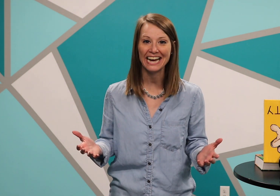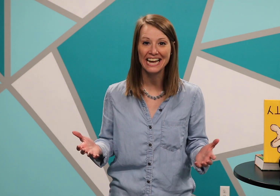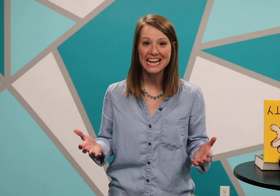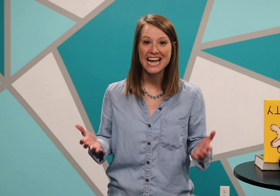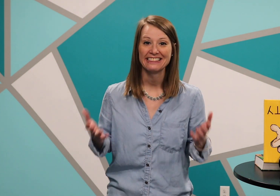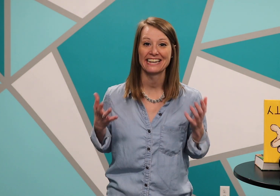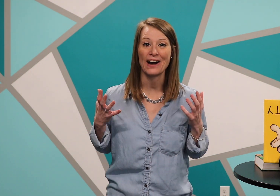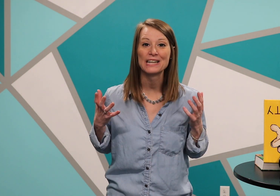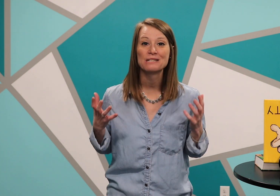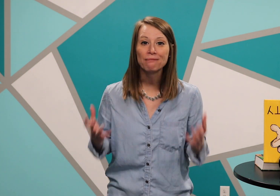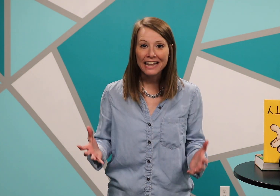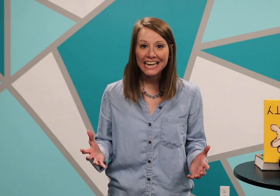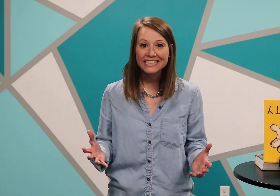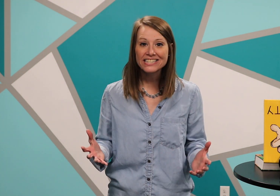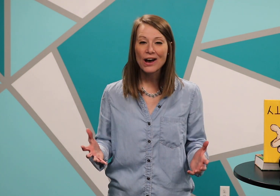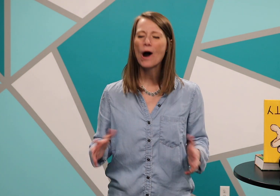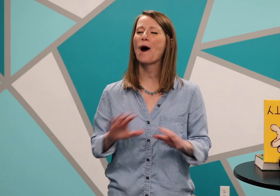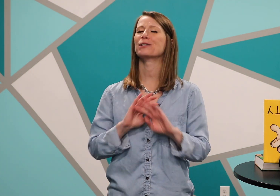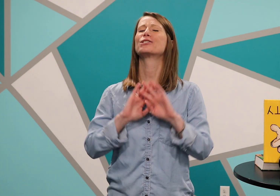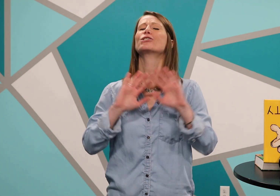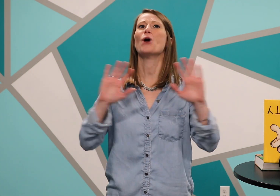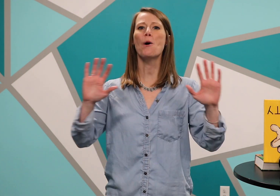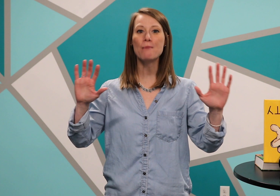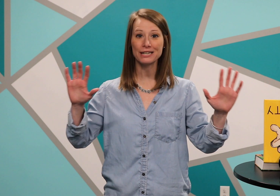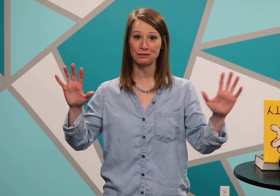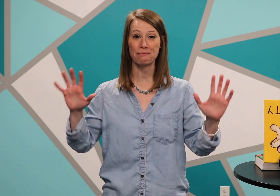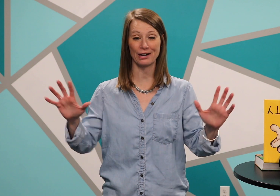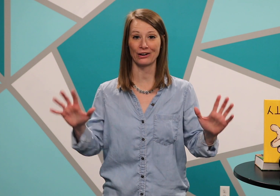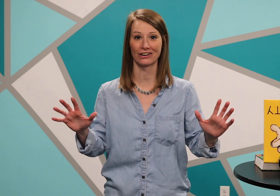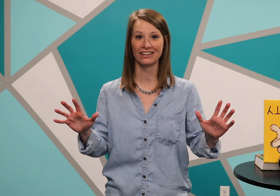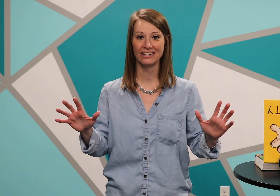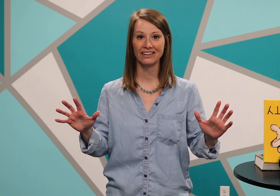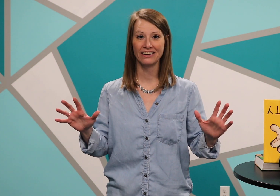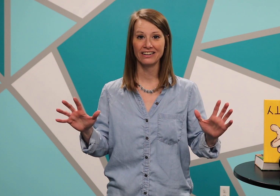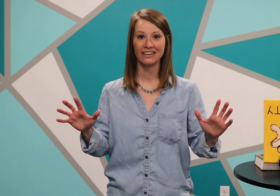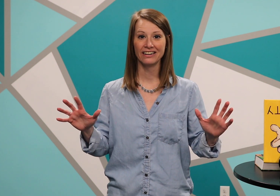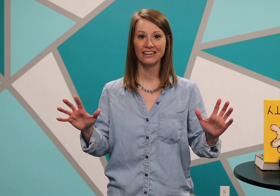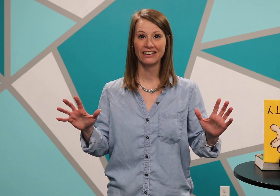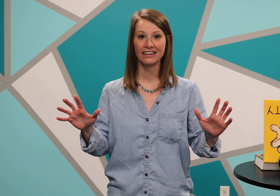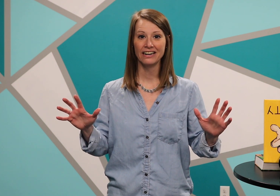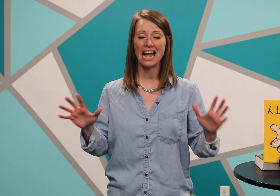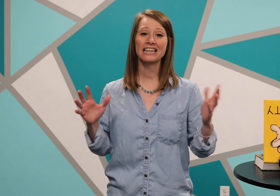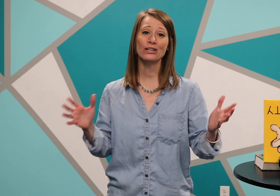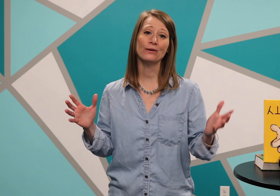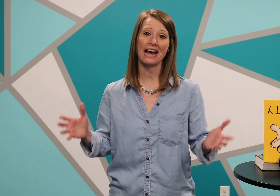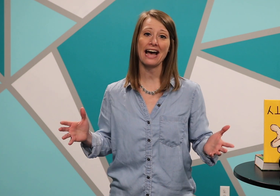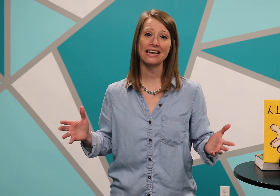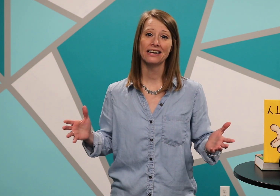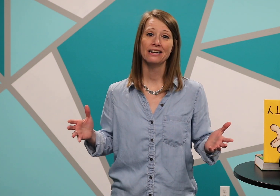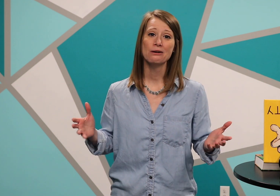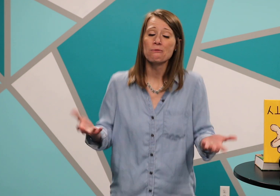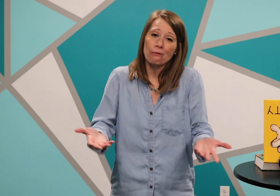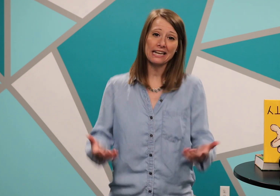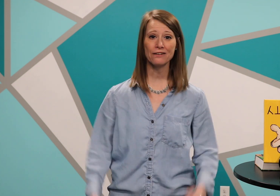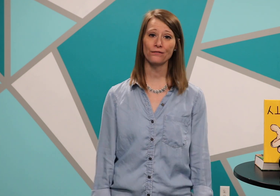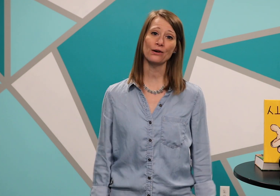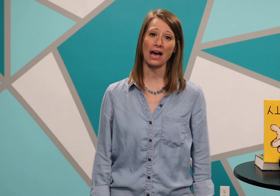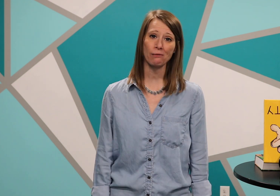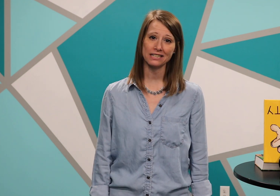that God's plans are so much bigger. And you and I we can feel that way